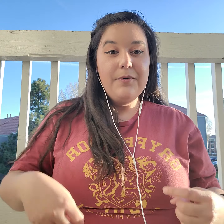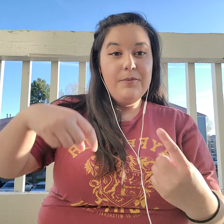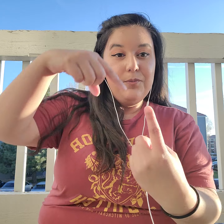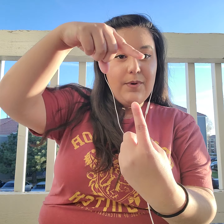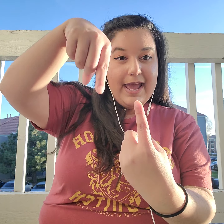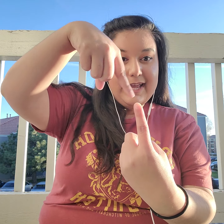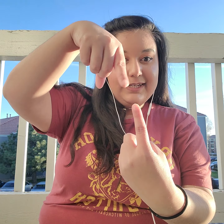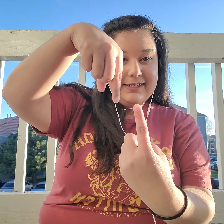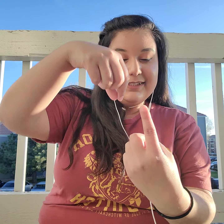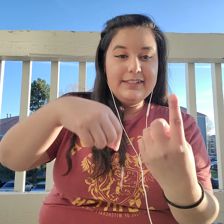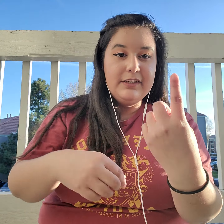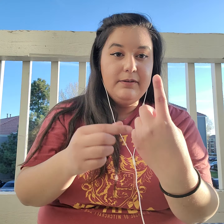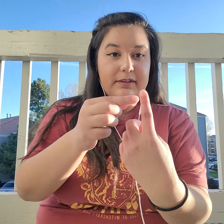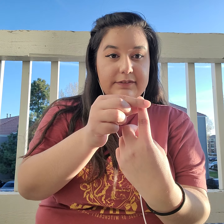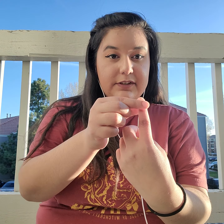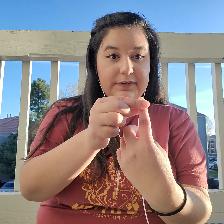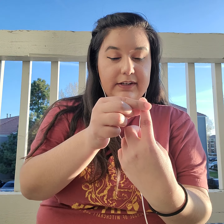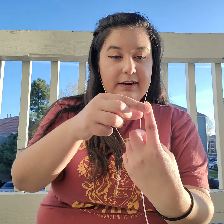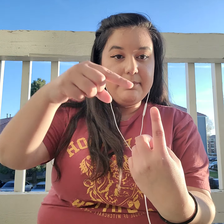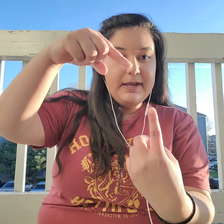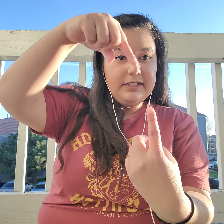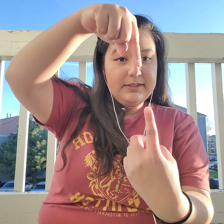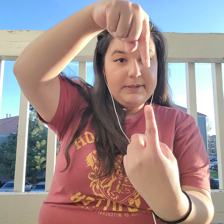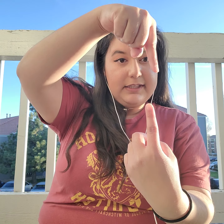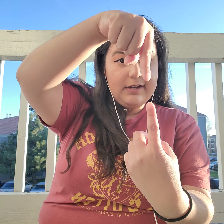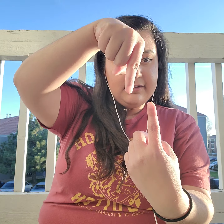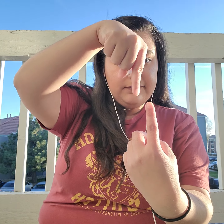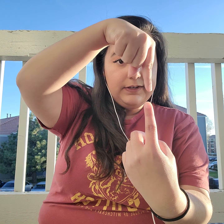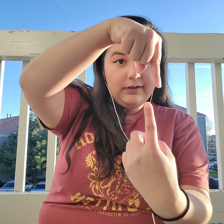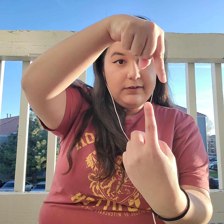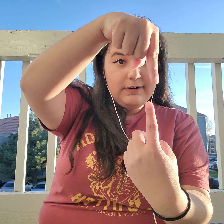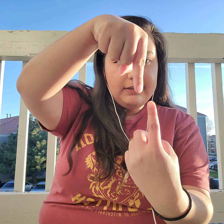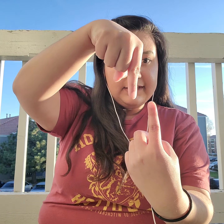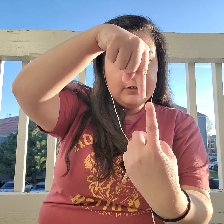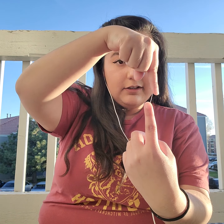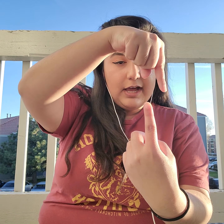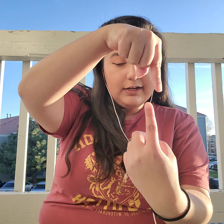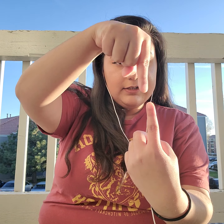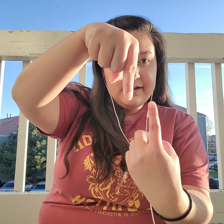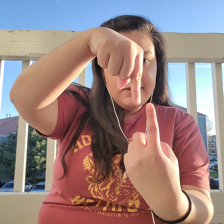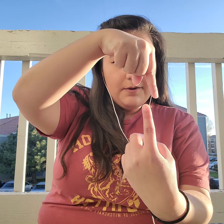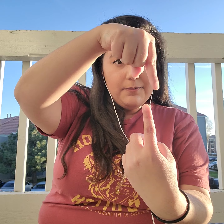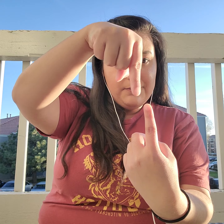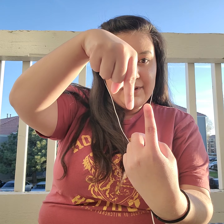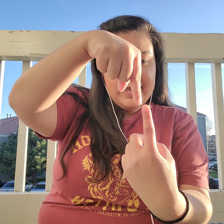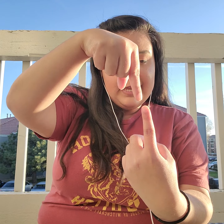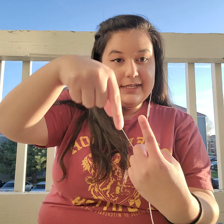When, so you lift your finger up and you spin the other finger around like a clock. When,